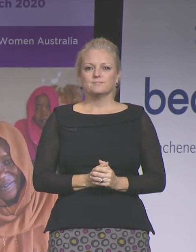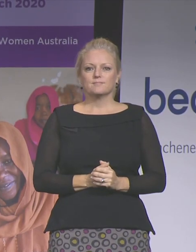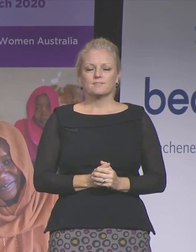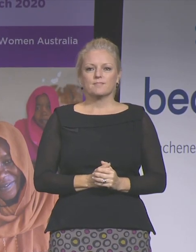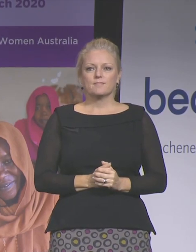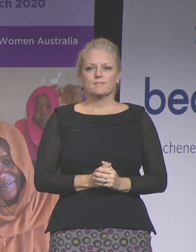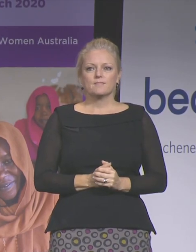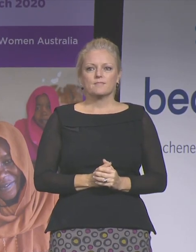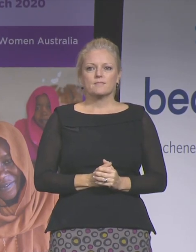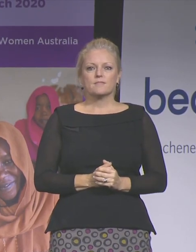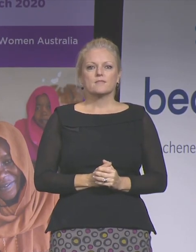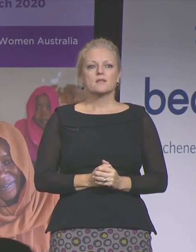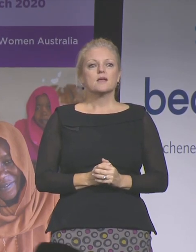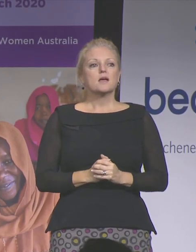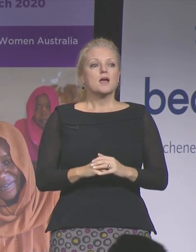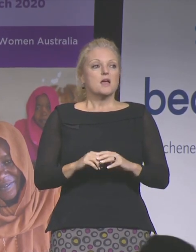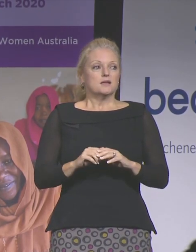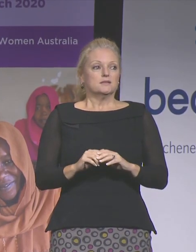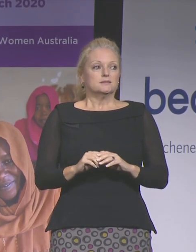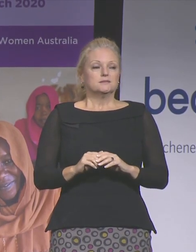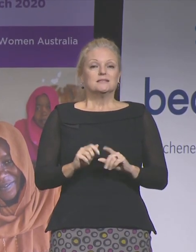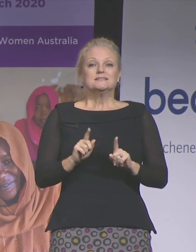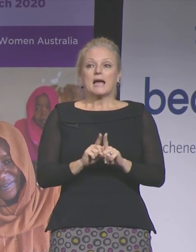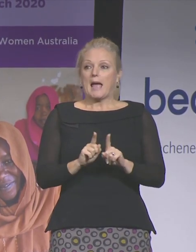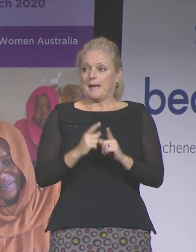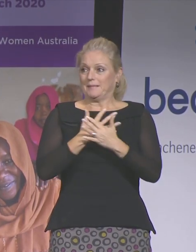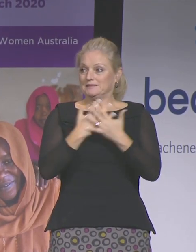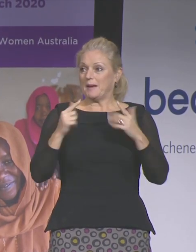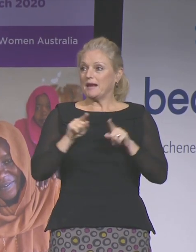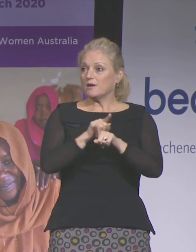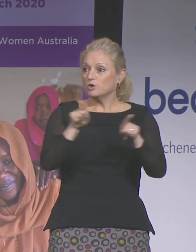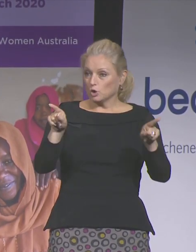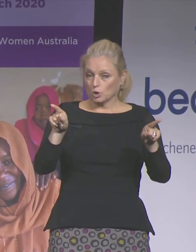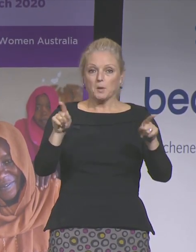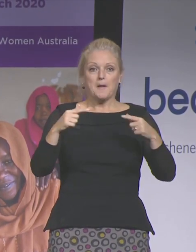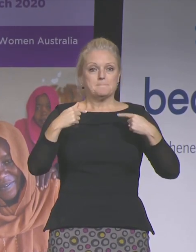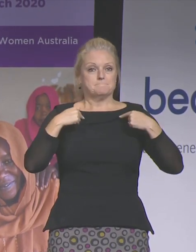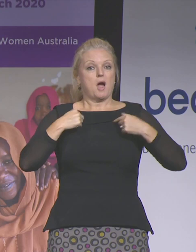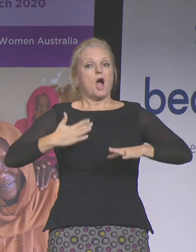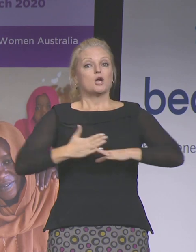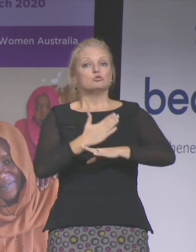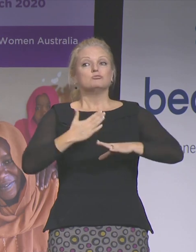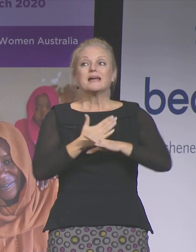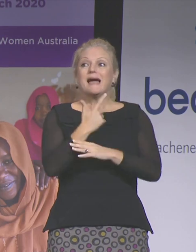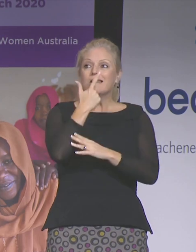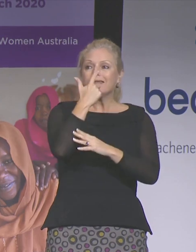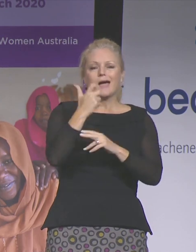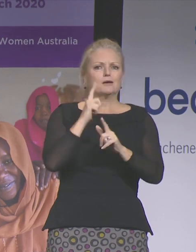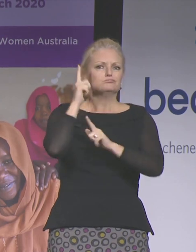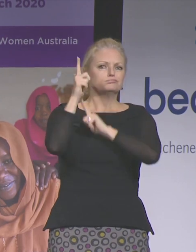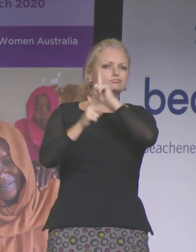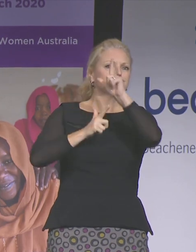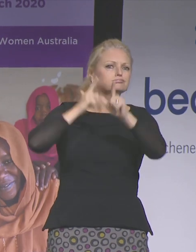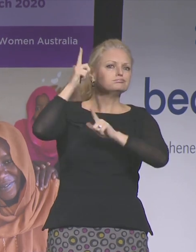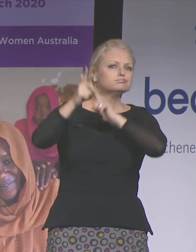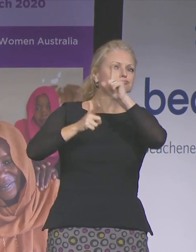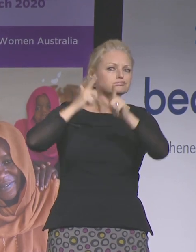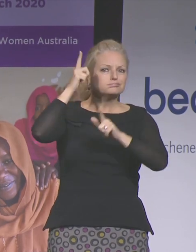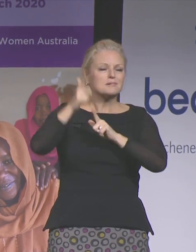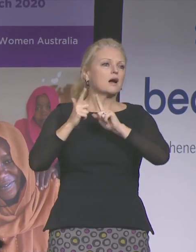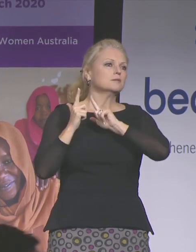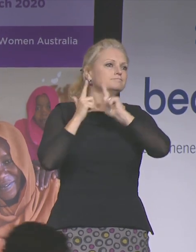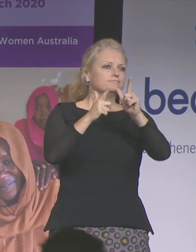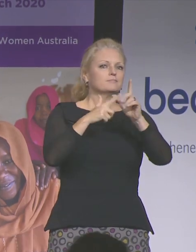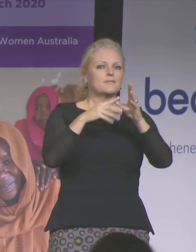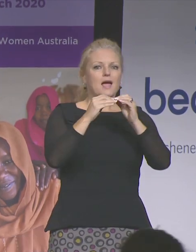As for many of you my career has taken me all over the world from Addis Ababa to Adelaide,